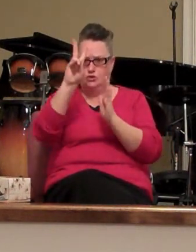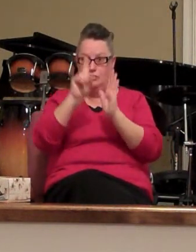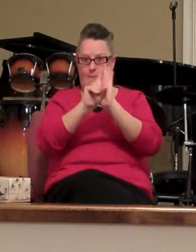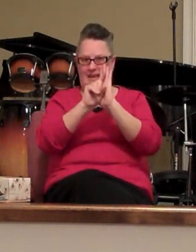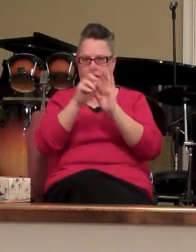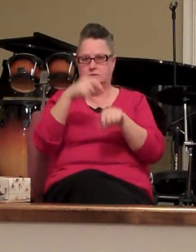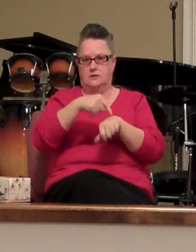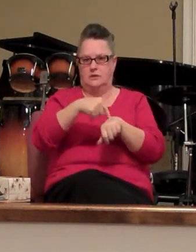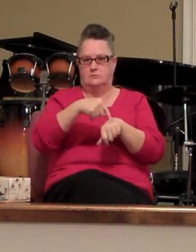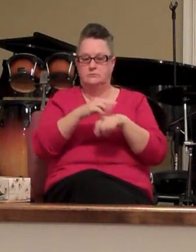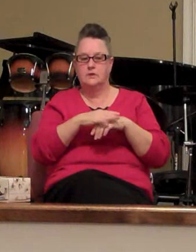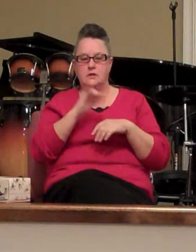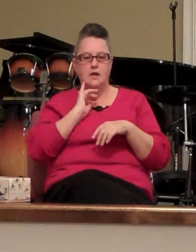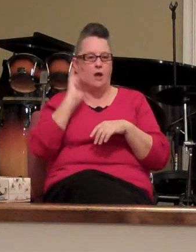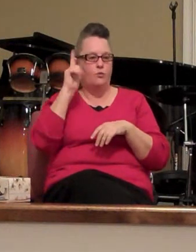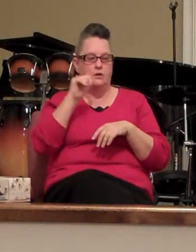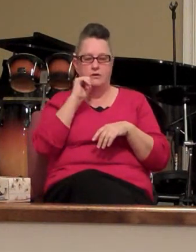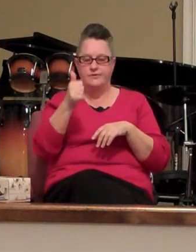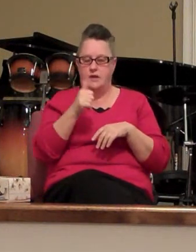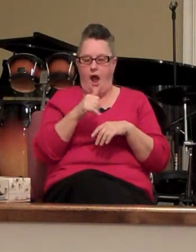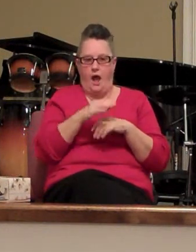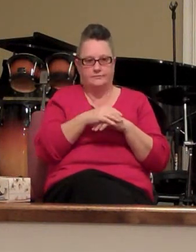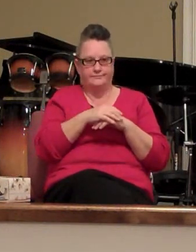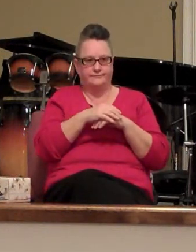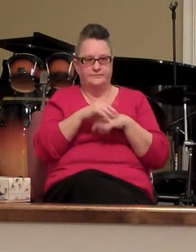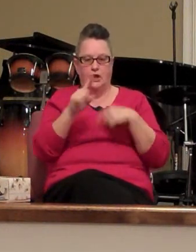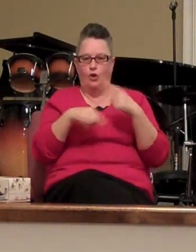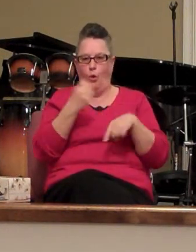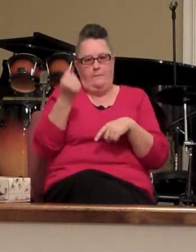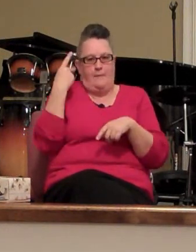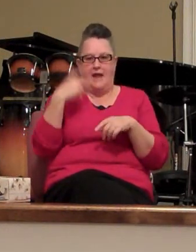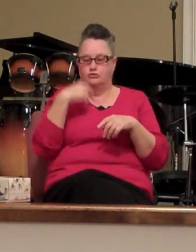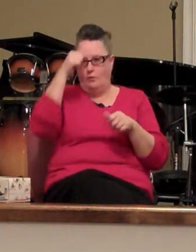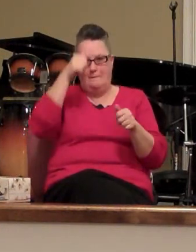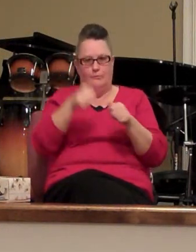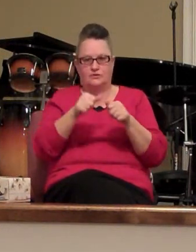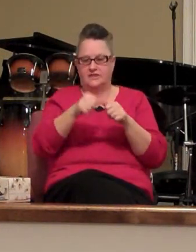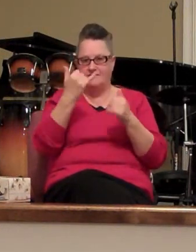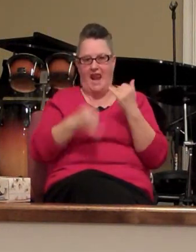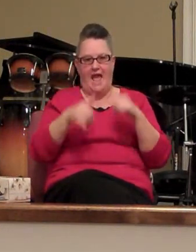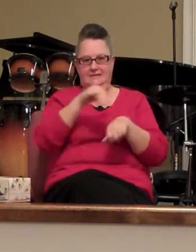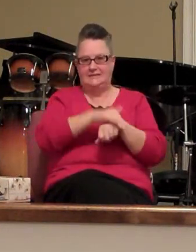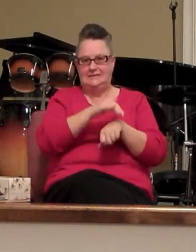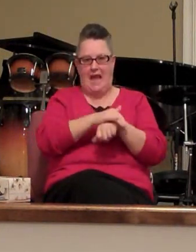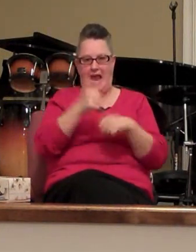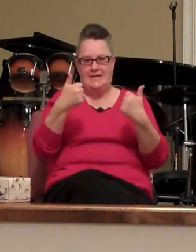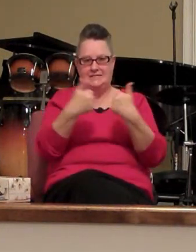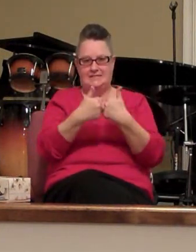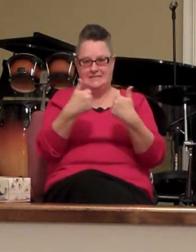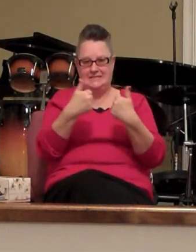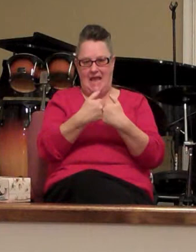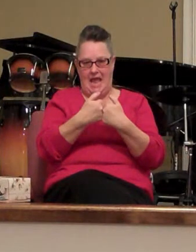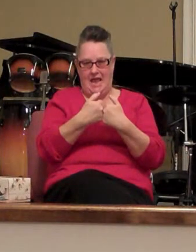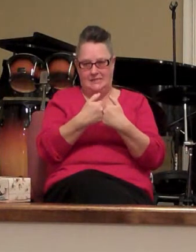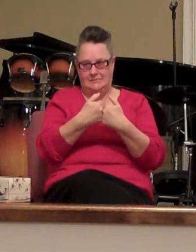and I will not rehash bad memories of last night's game these altars